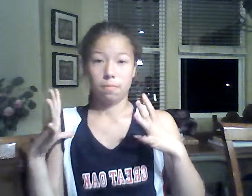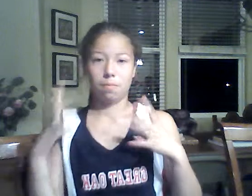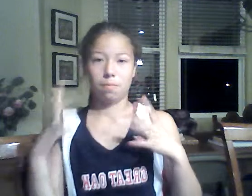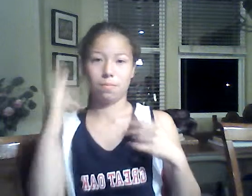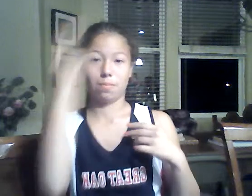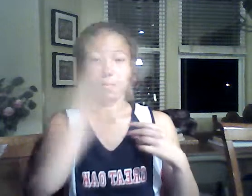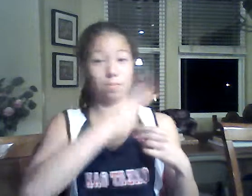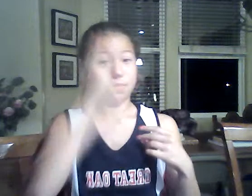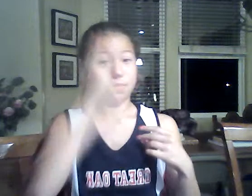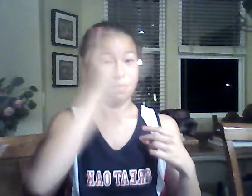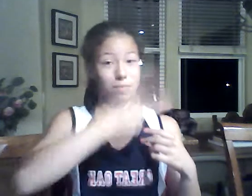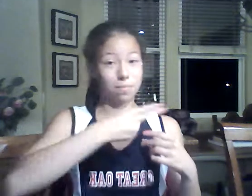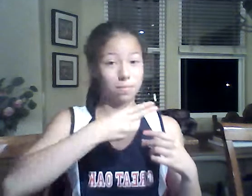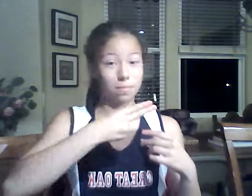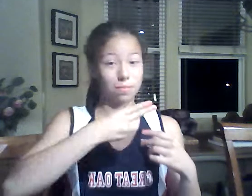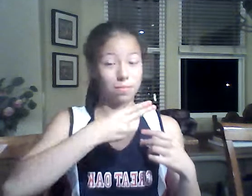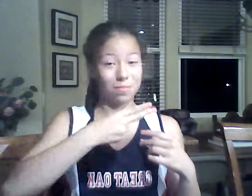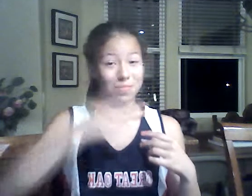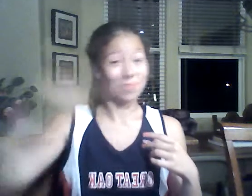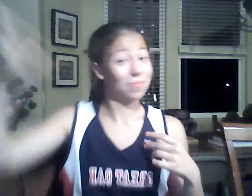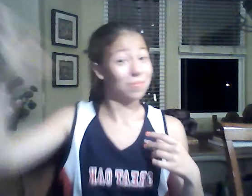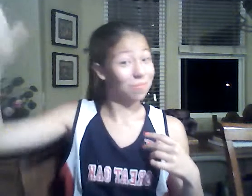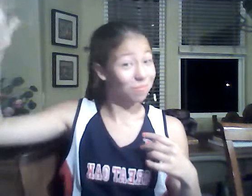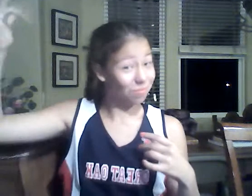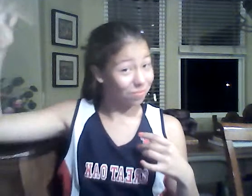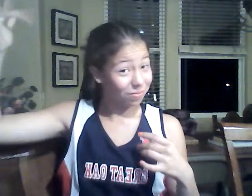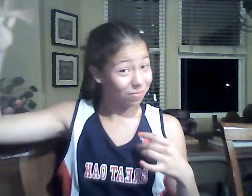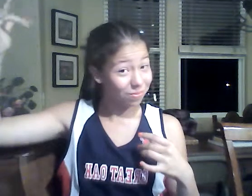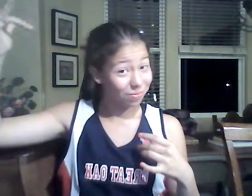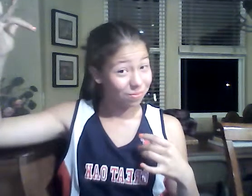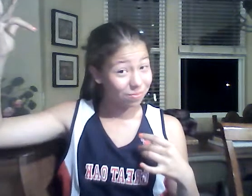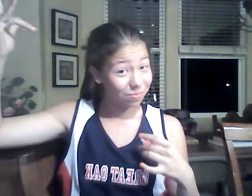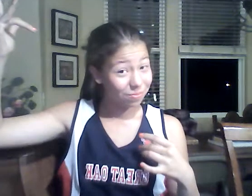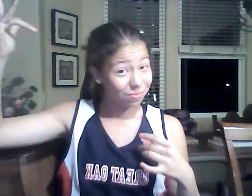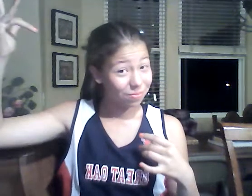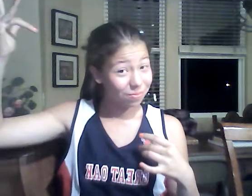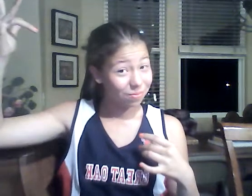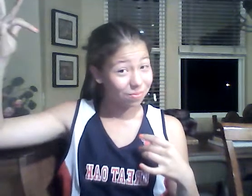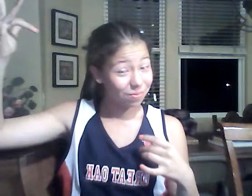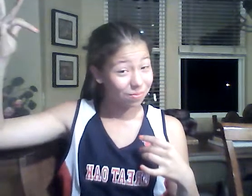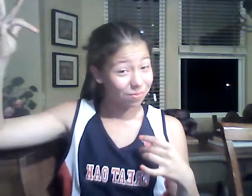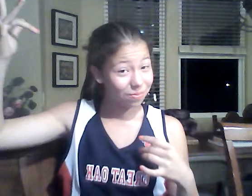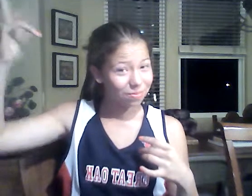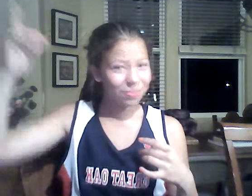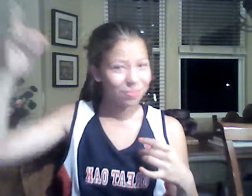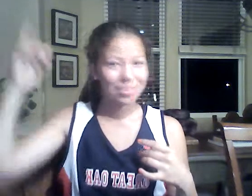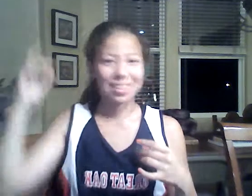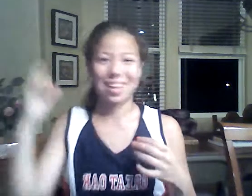Do you Sugerda?